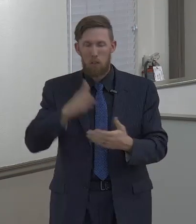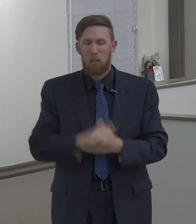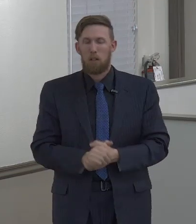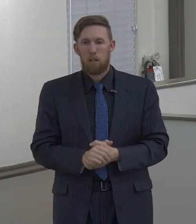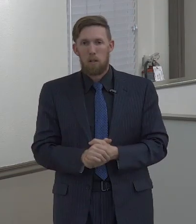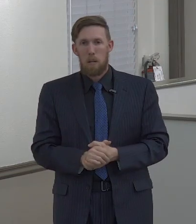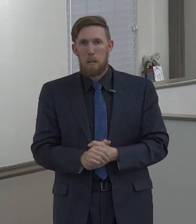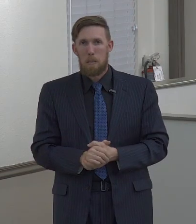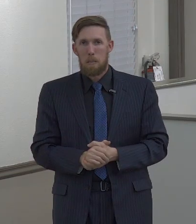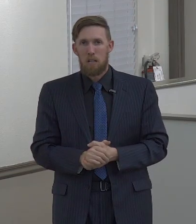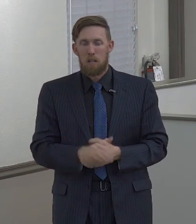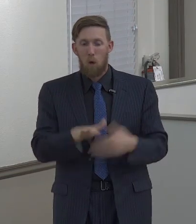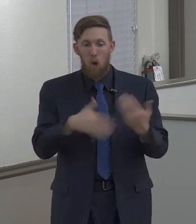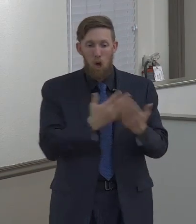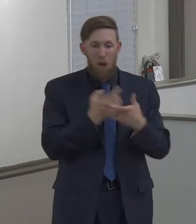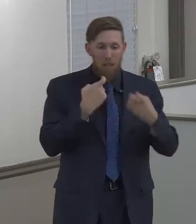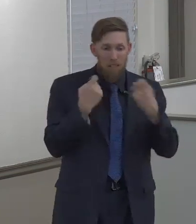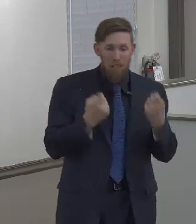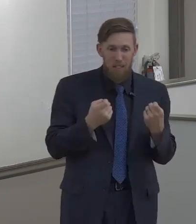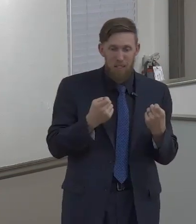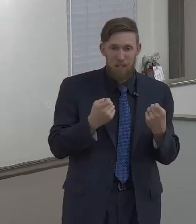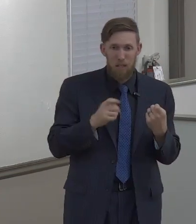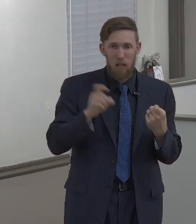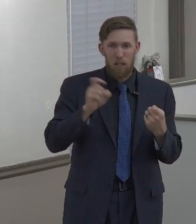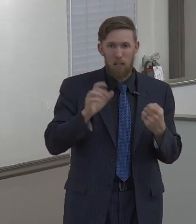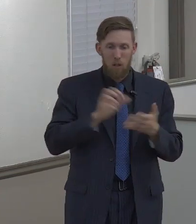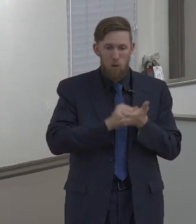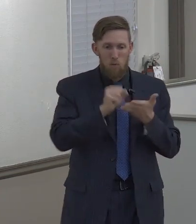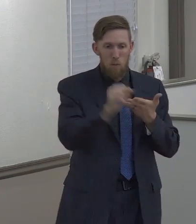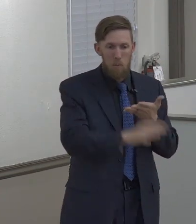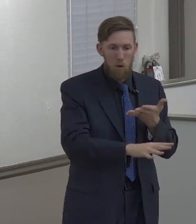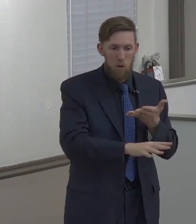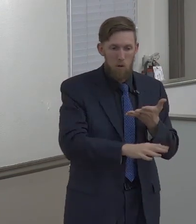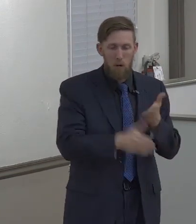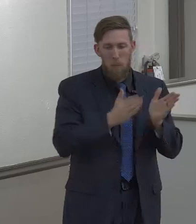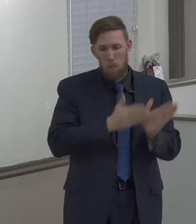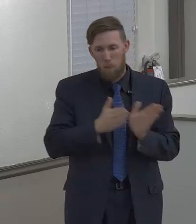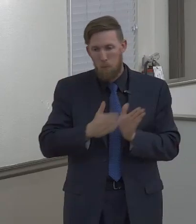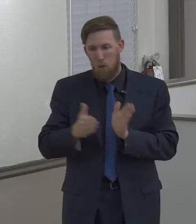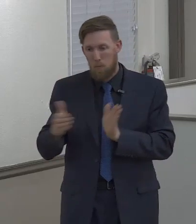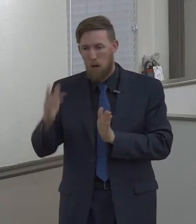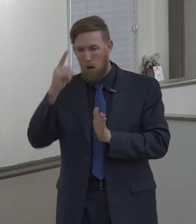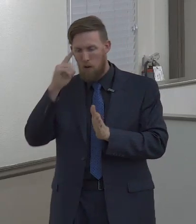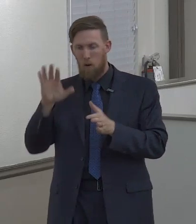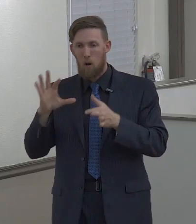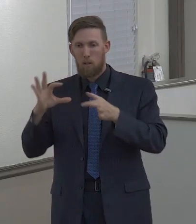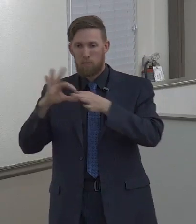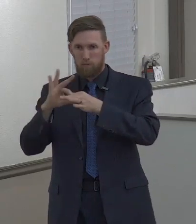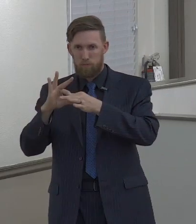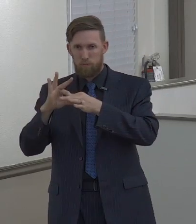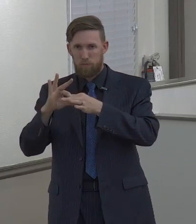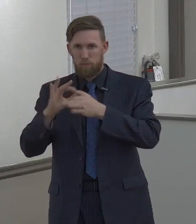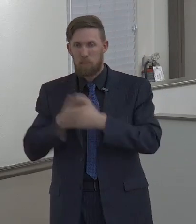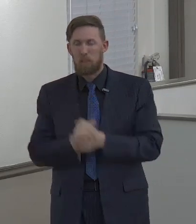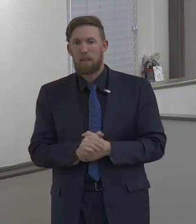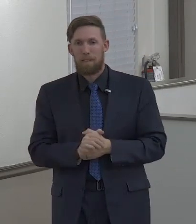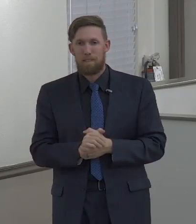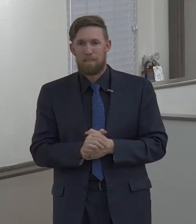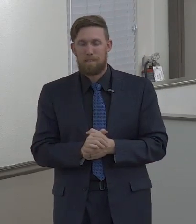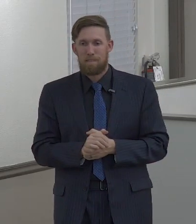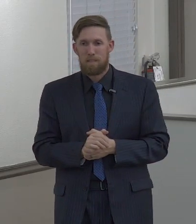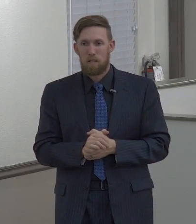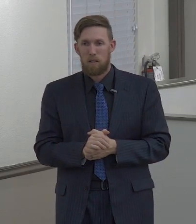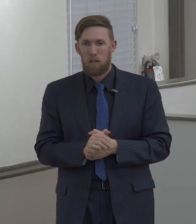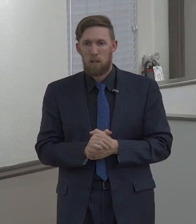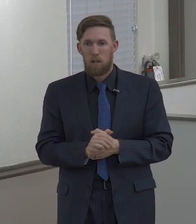these things, and put to death these different things in order to prepare the surface. But you see, we can't